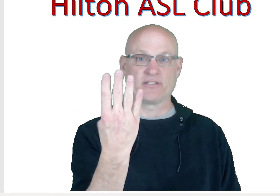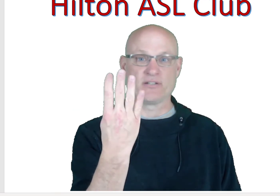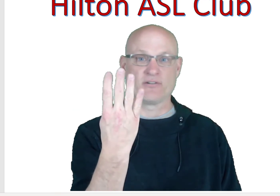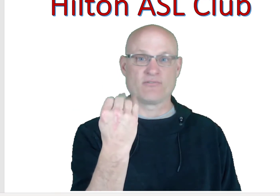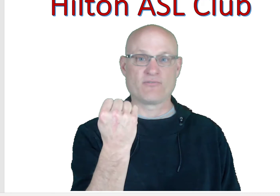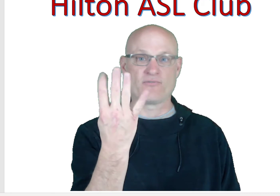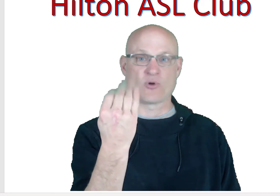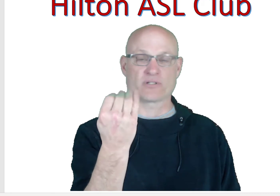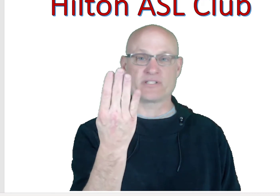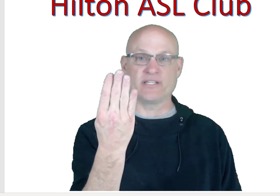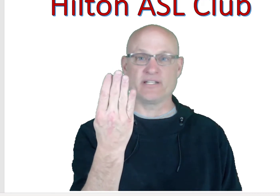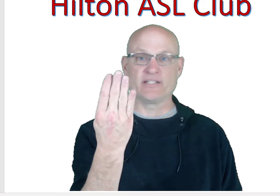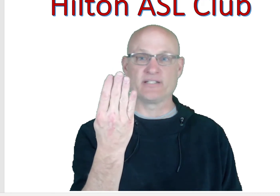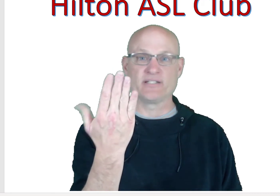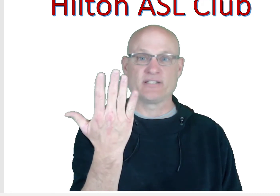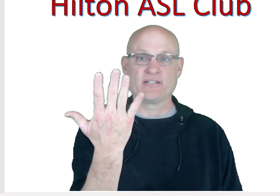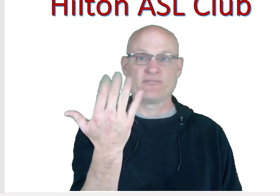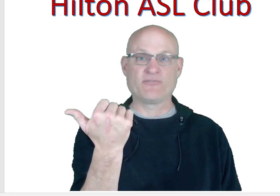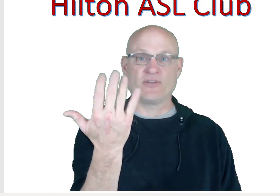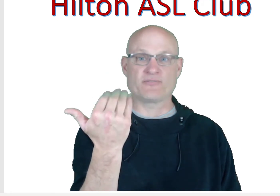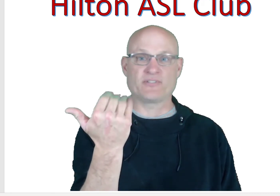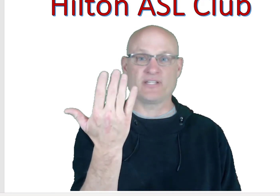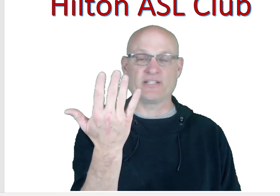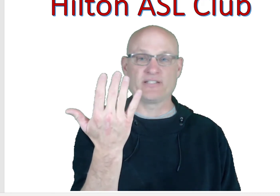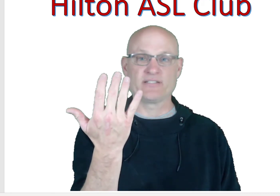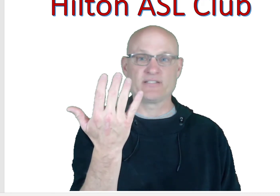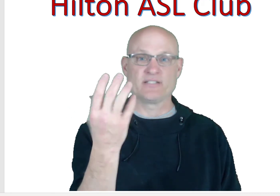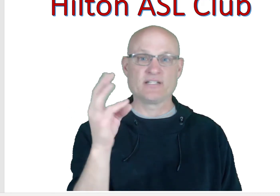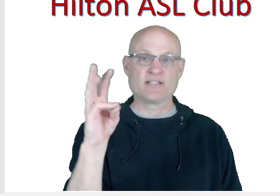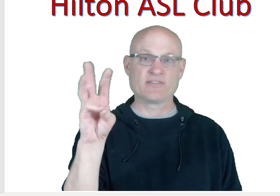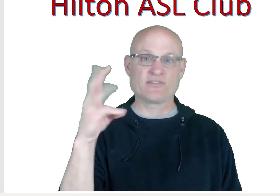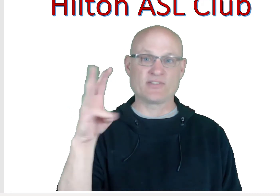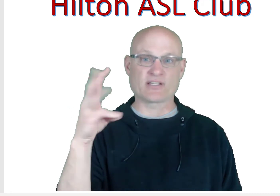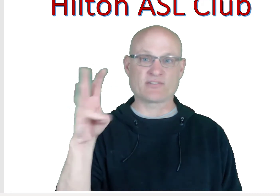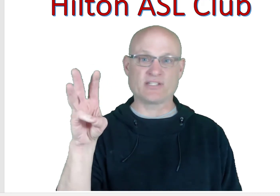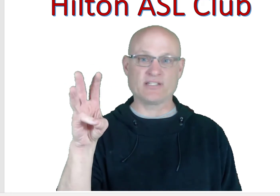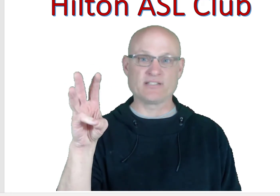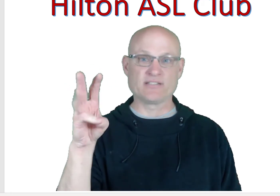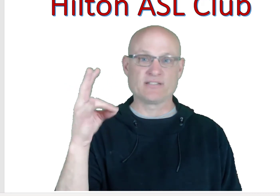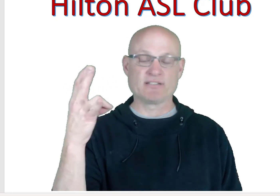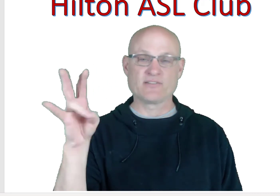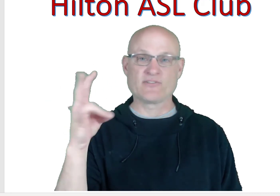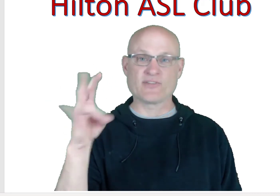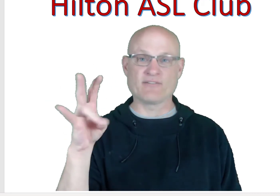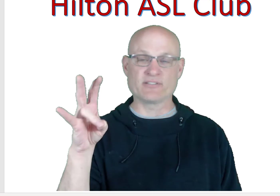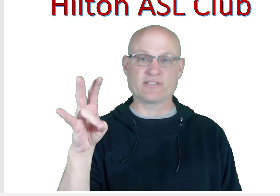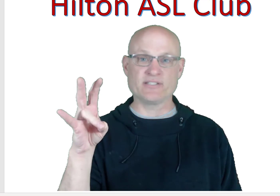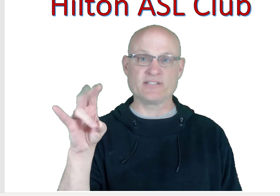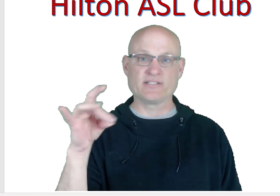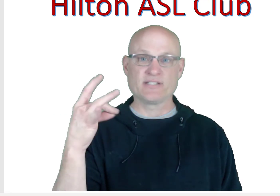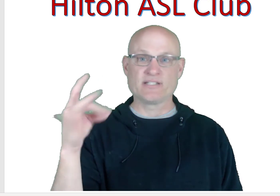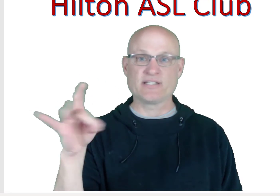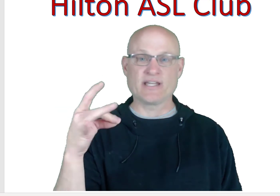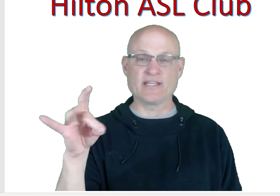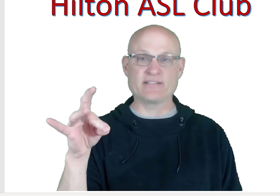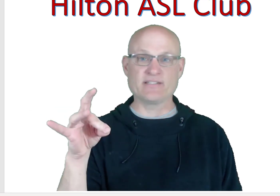14, 15, 16, 17, 18,